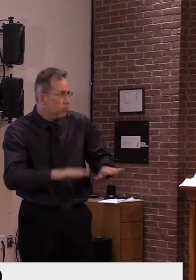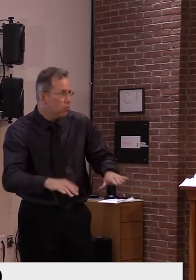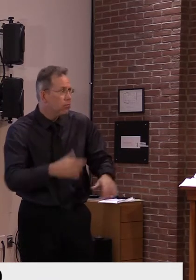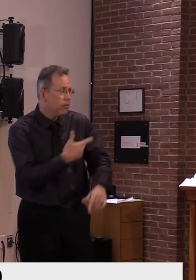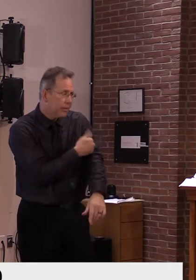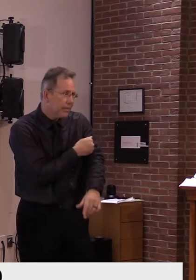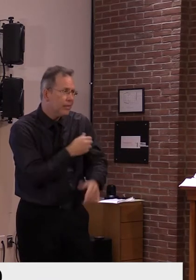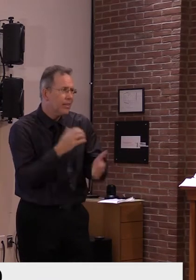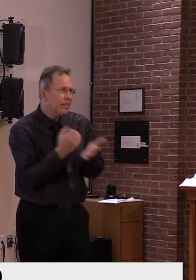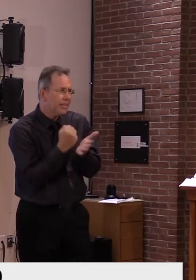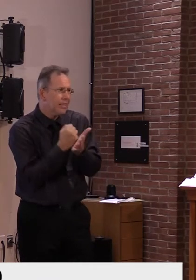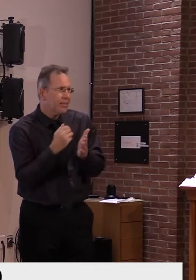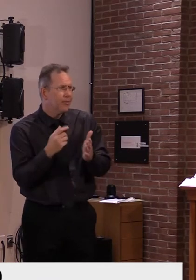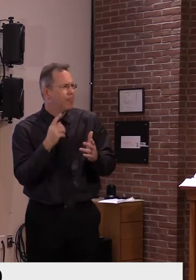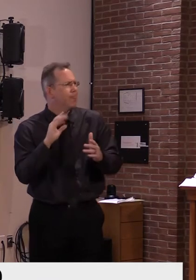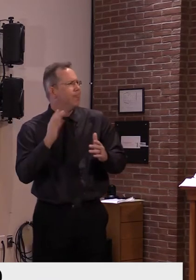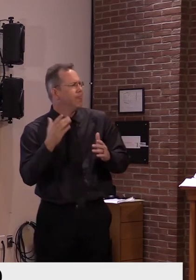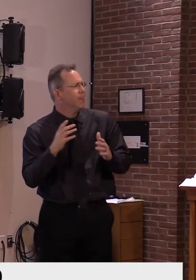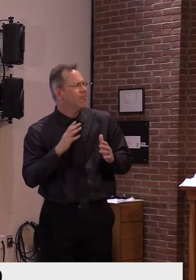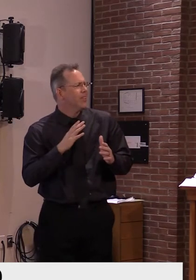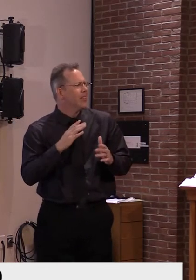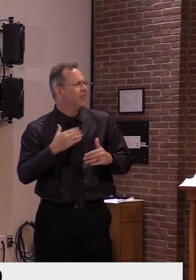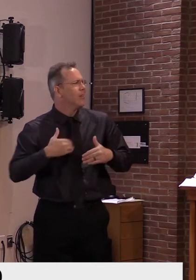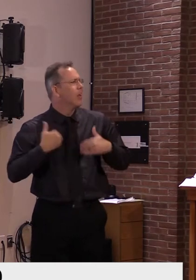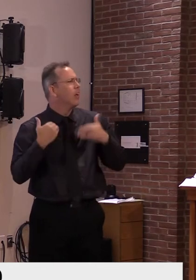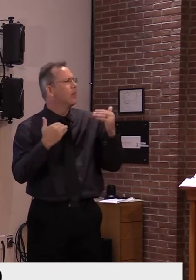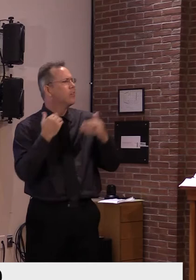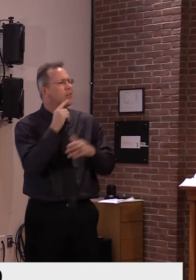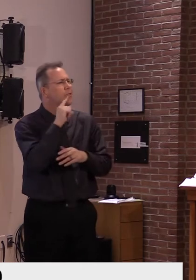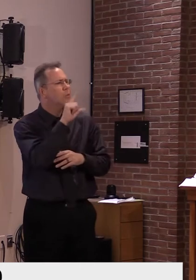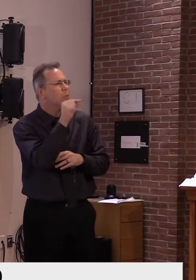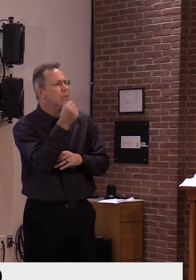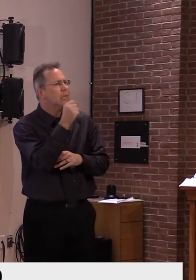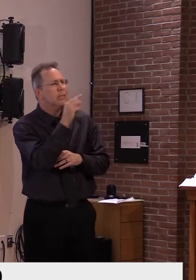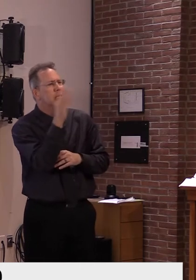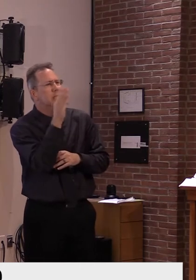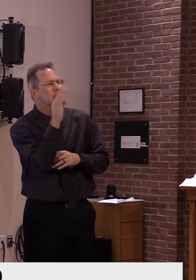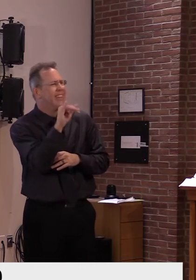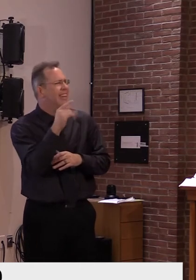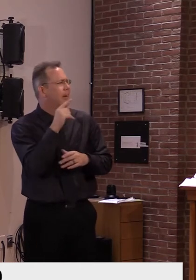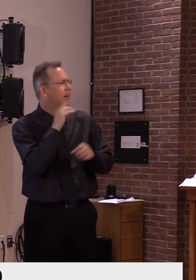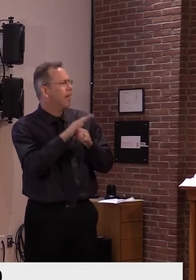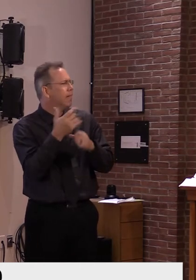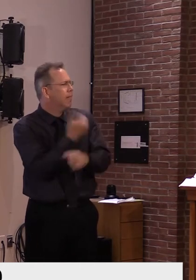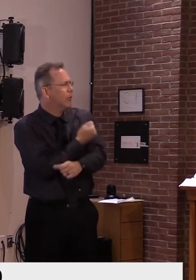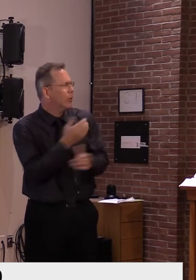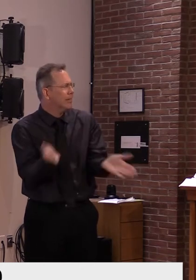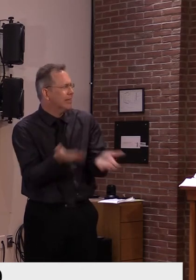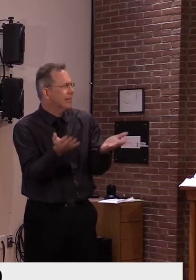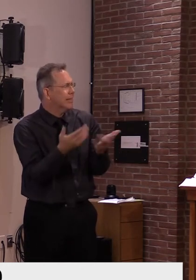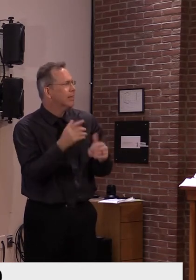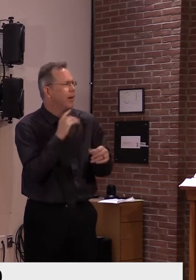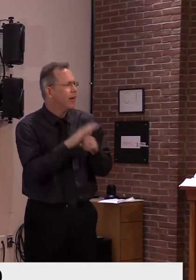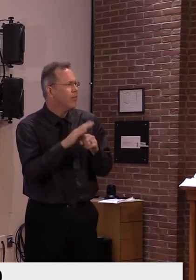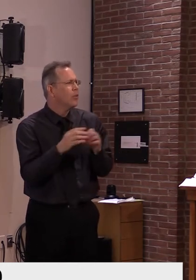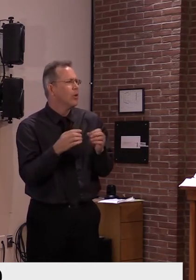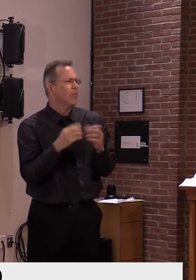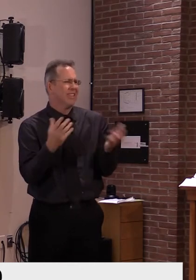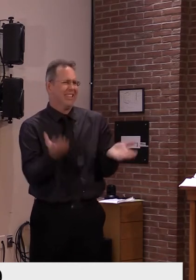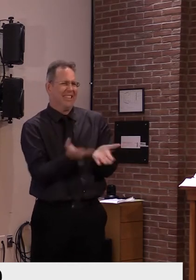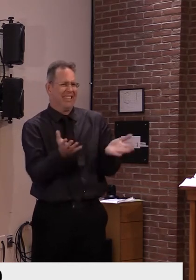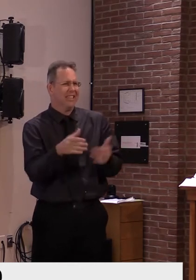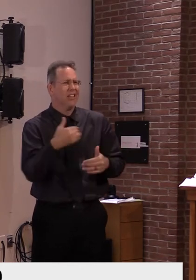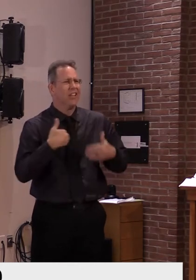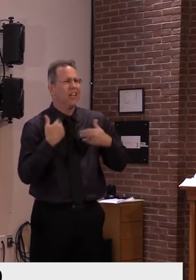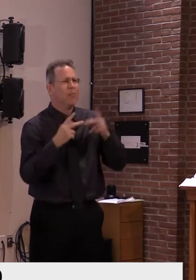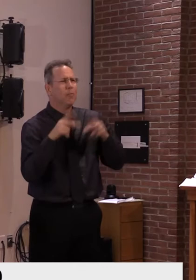well as they were doing last year. So want to continue to encourage them to get a flu shot and everybody as well. Looking at